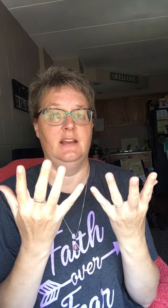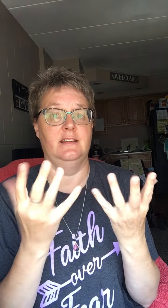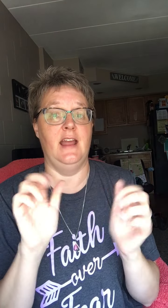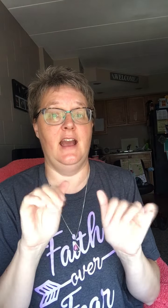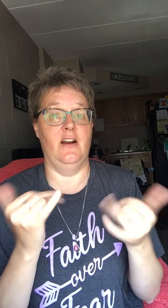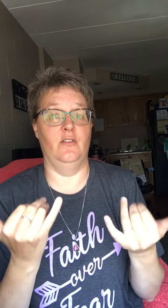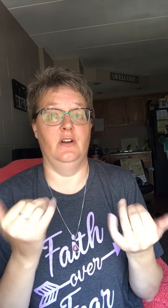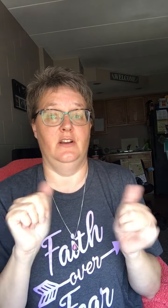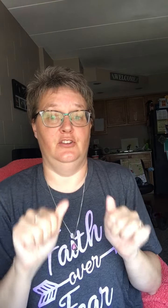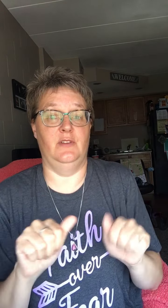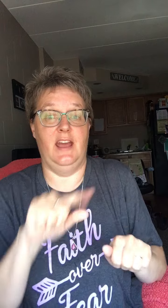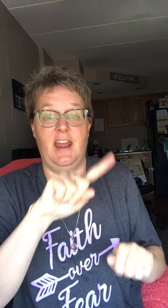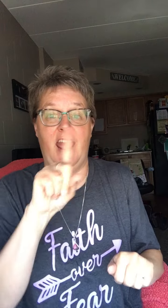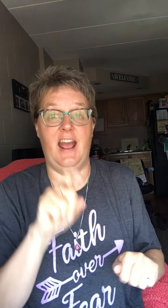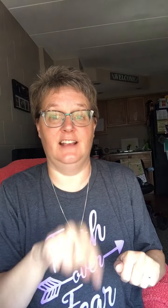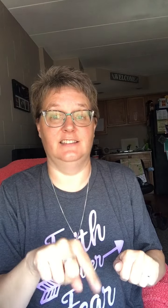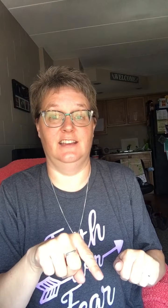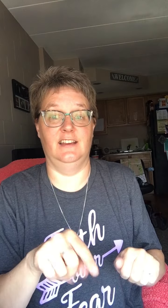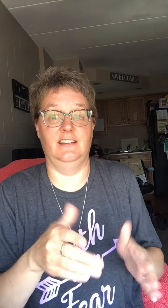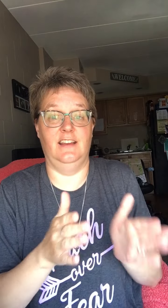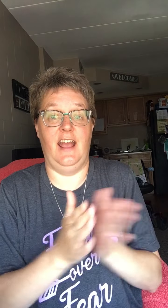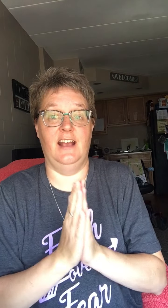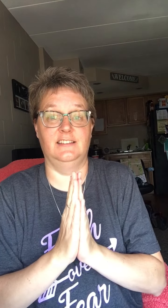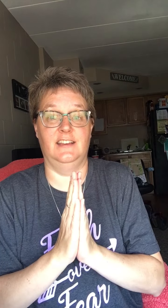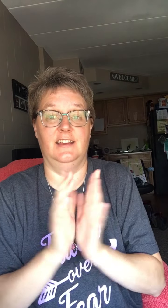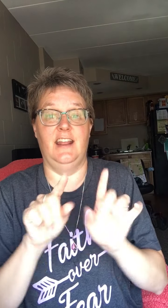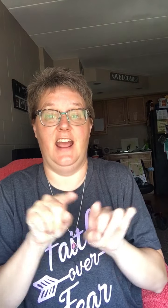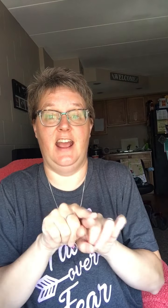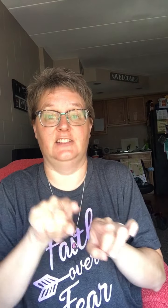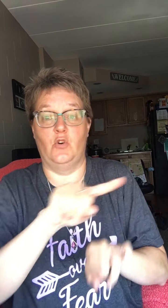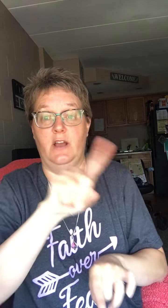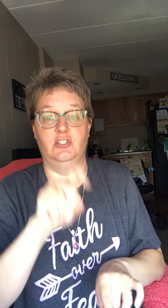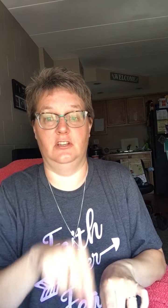Now, you can ask it as a question.